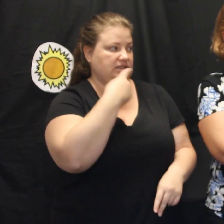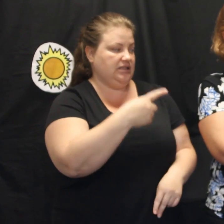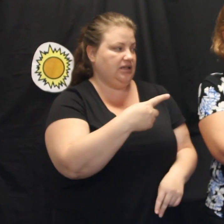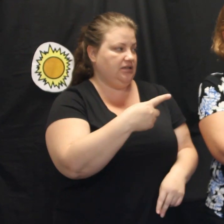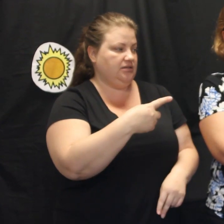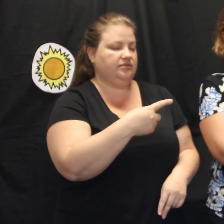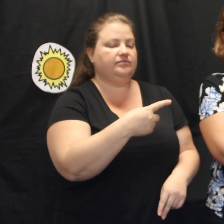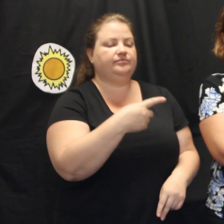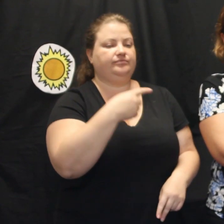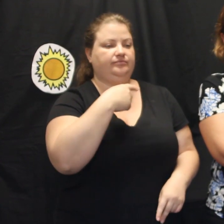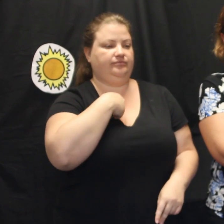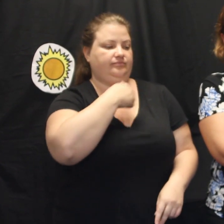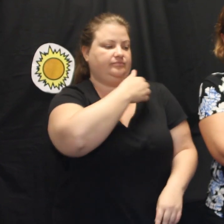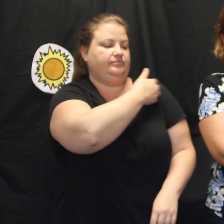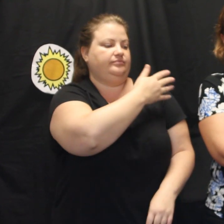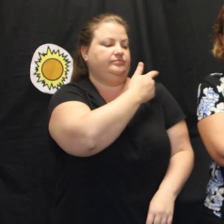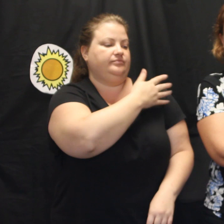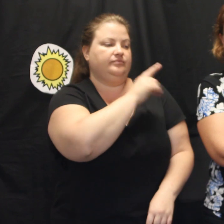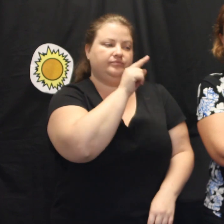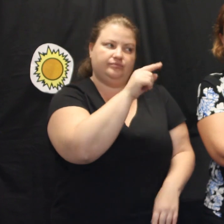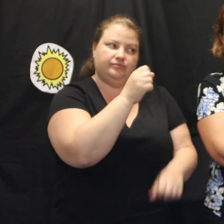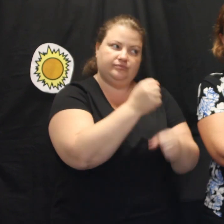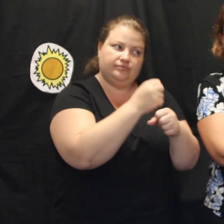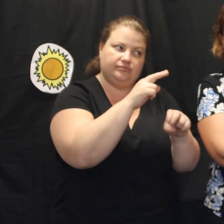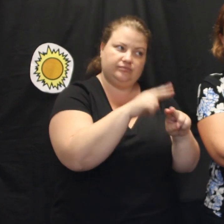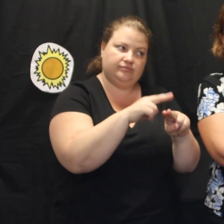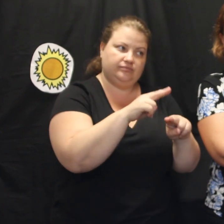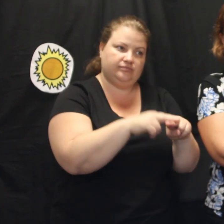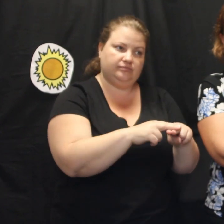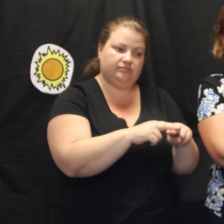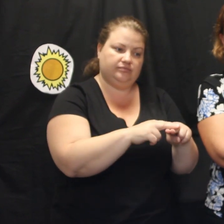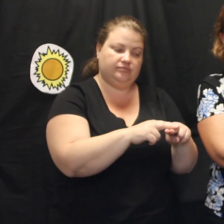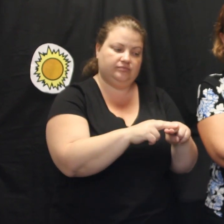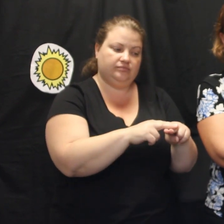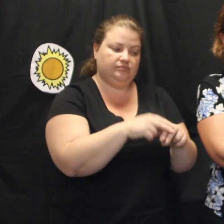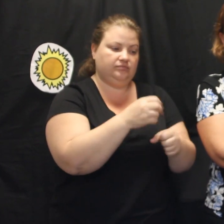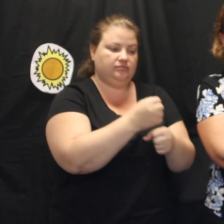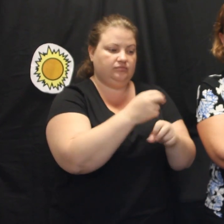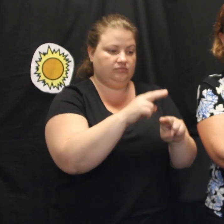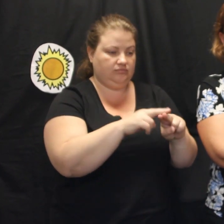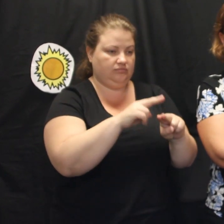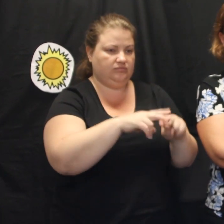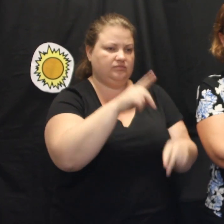eyes. Grandad is quiet. He's still remembering.